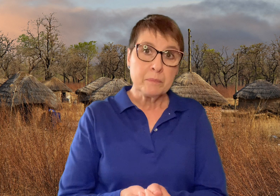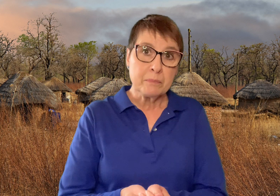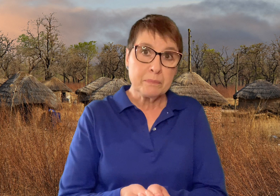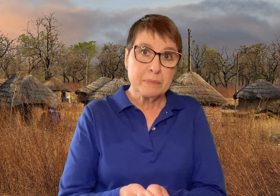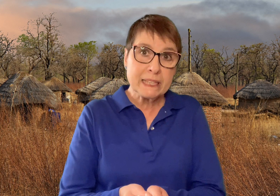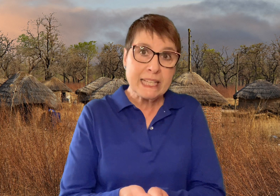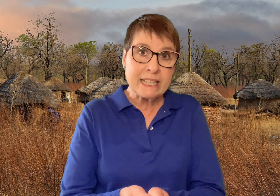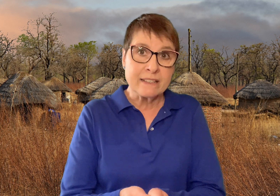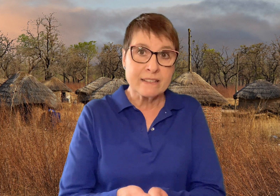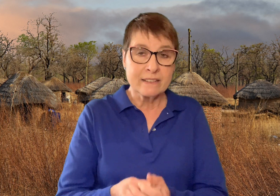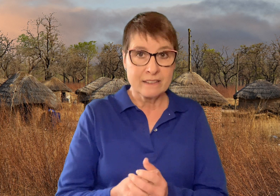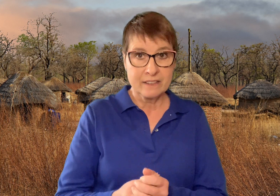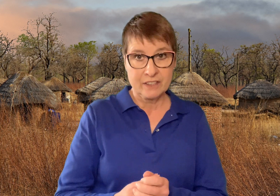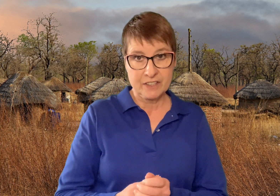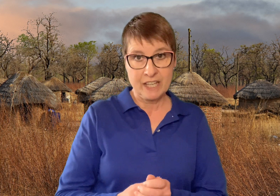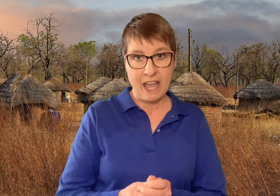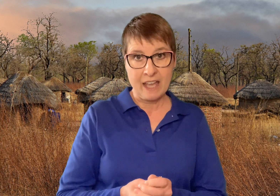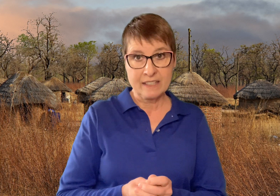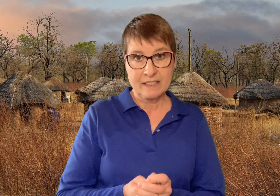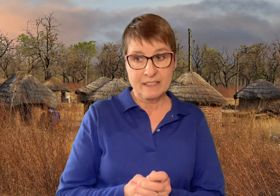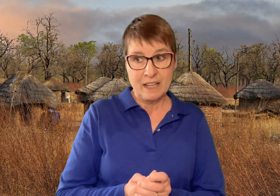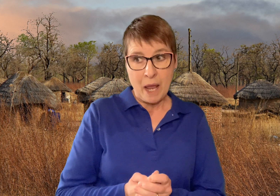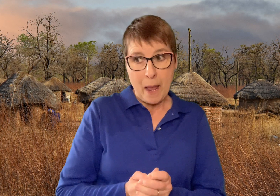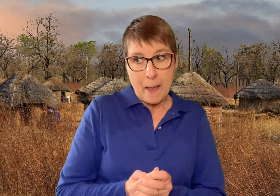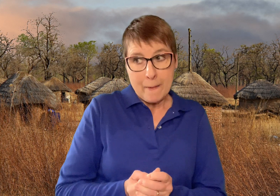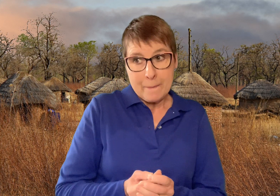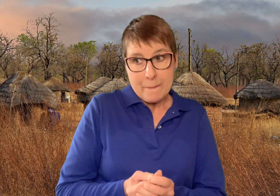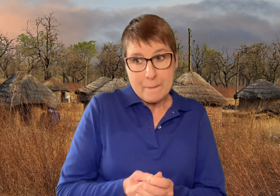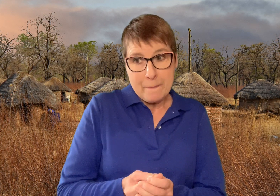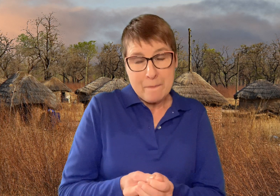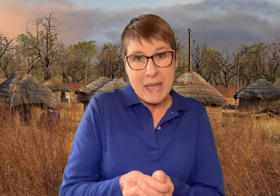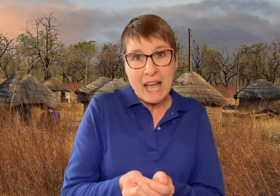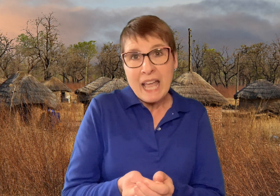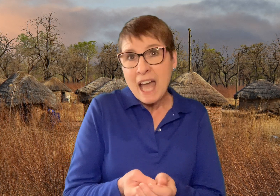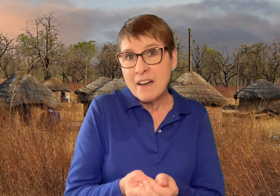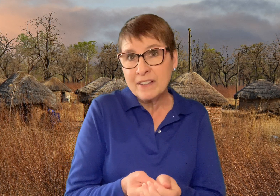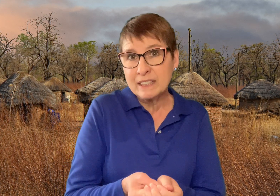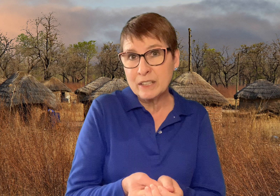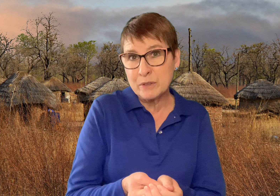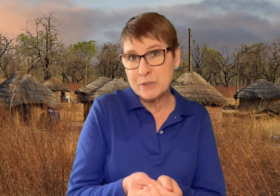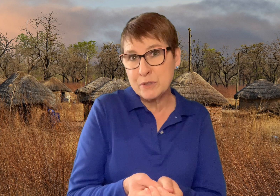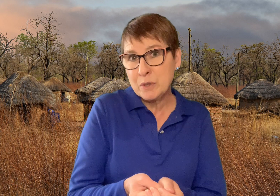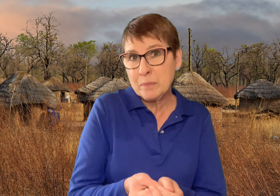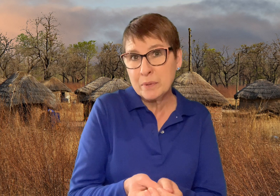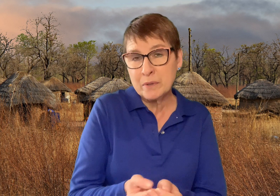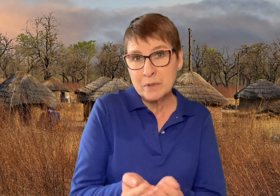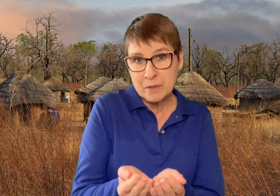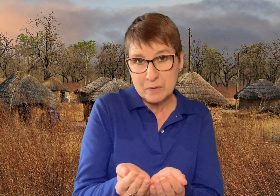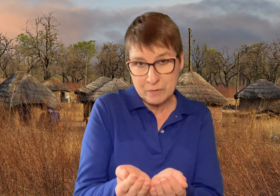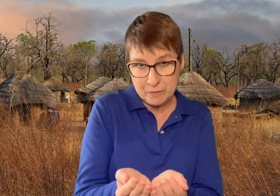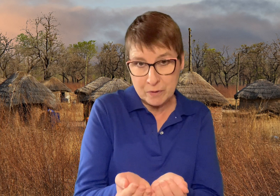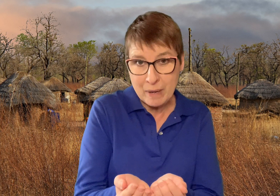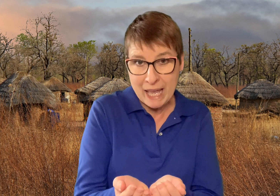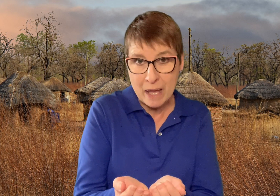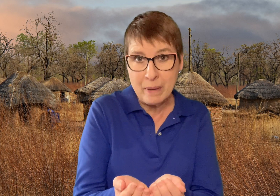Please, she asked, may I have a little soup for my eba?